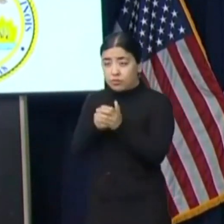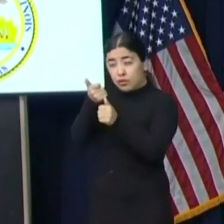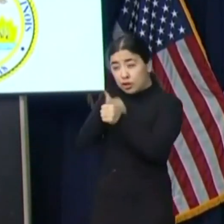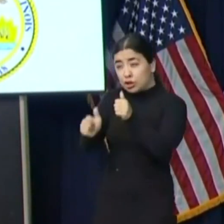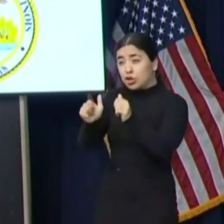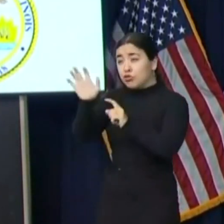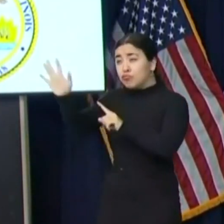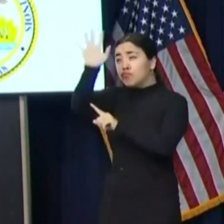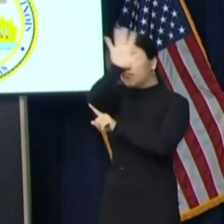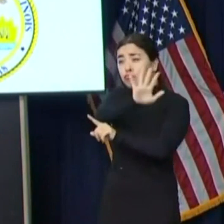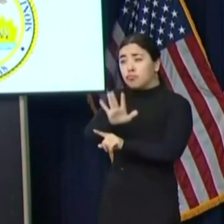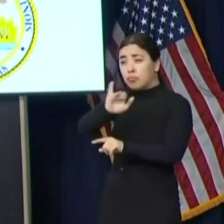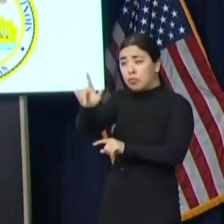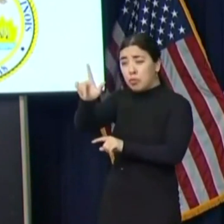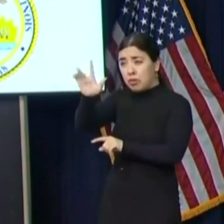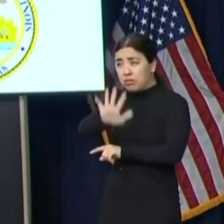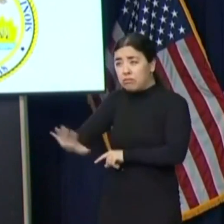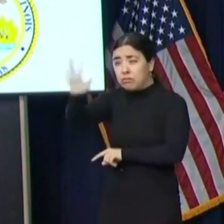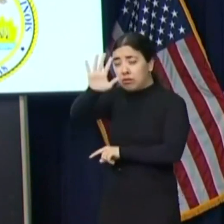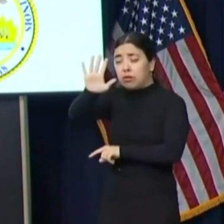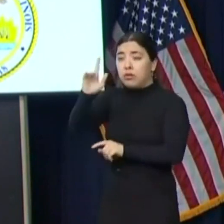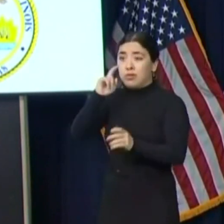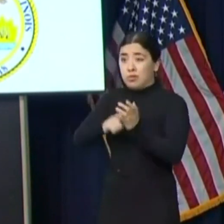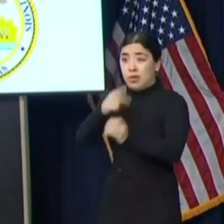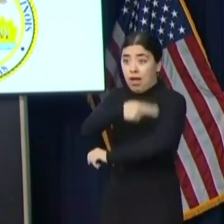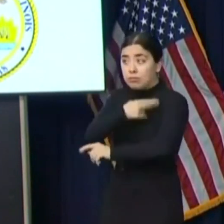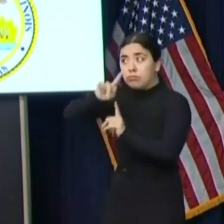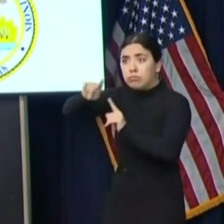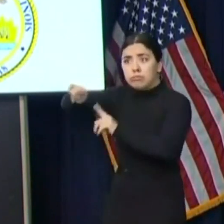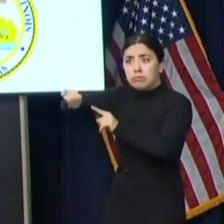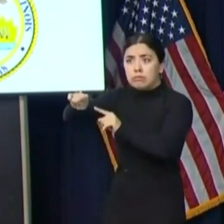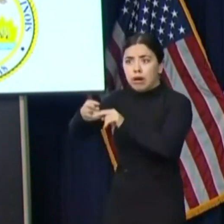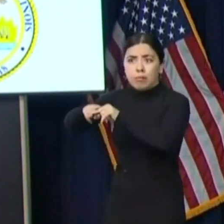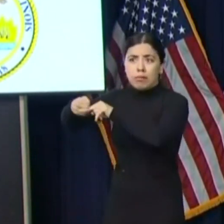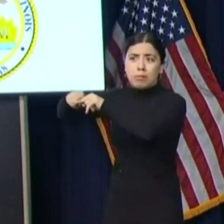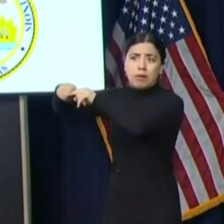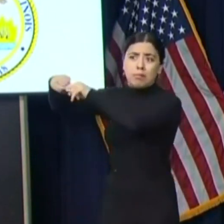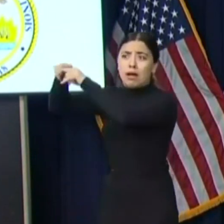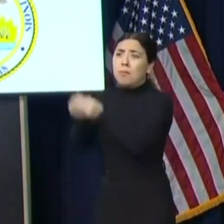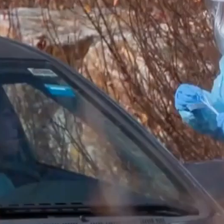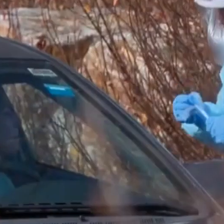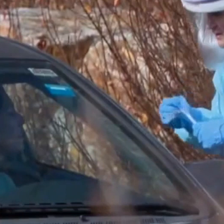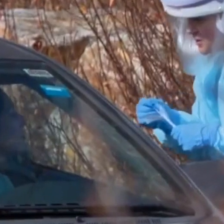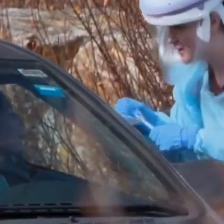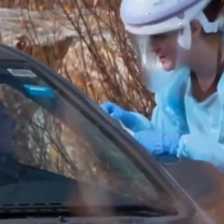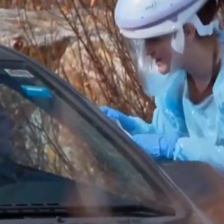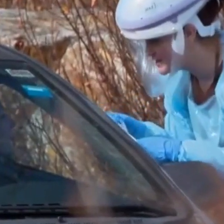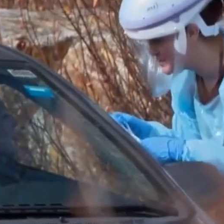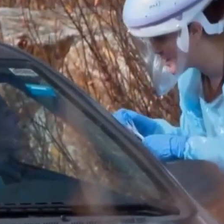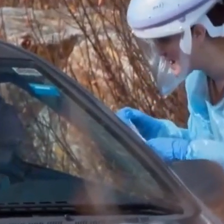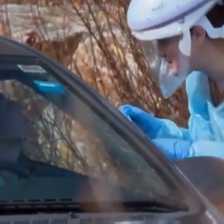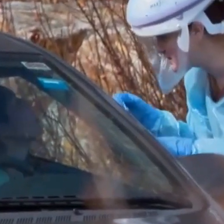regions has seen an increase in the average number of people going into the hospital every day with COVID-19. But some health